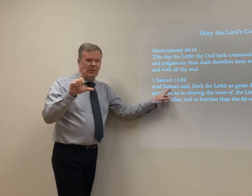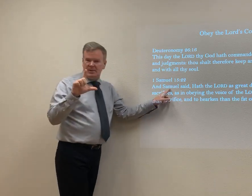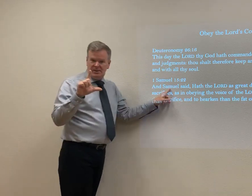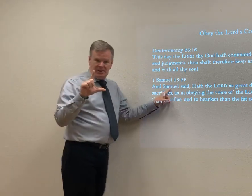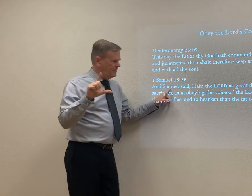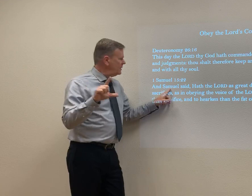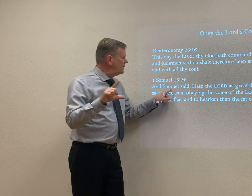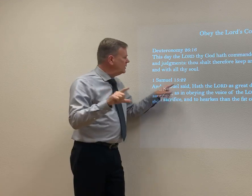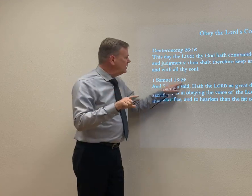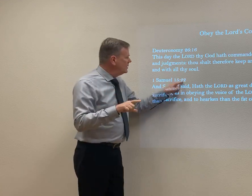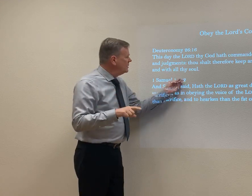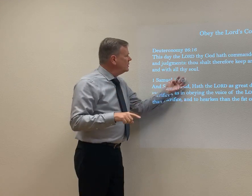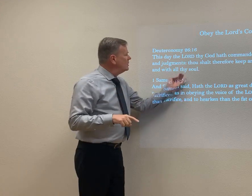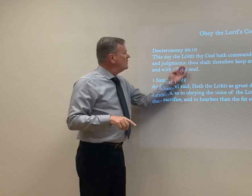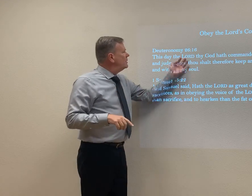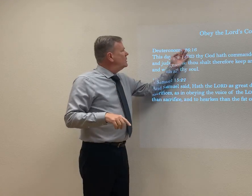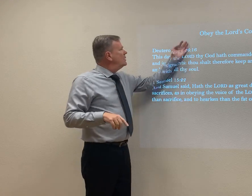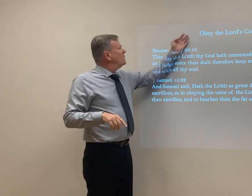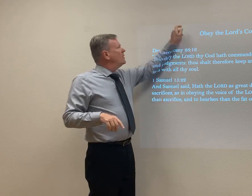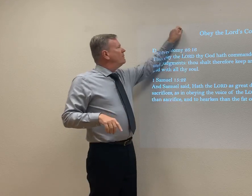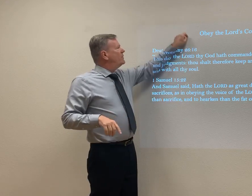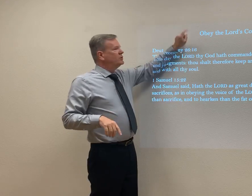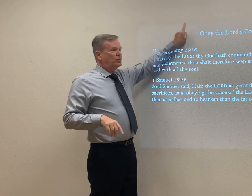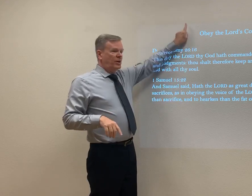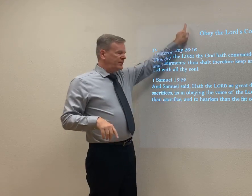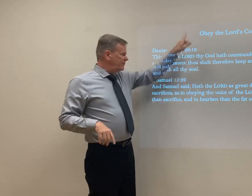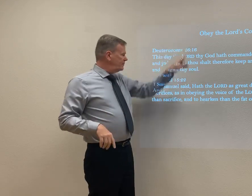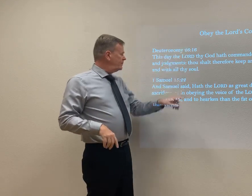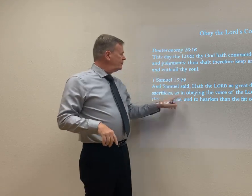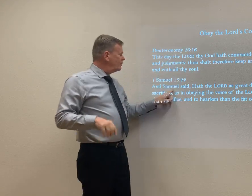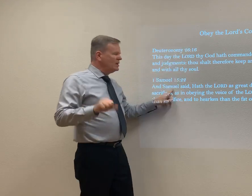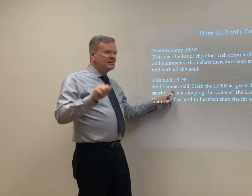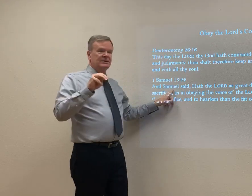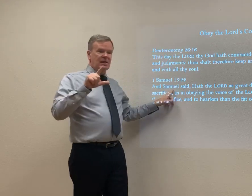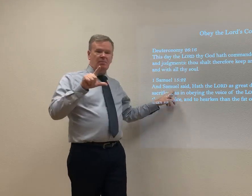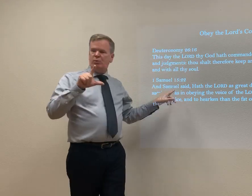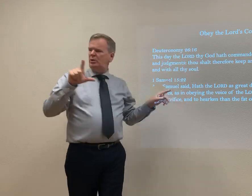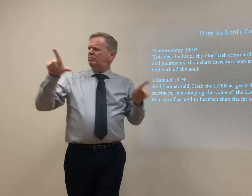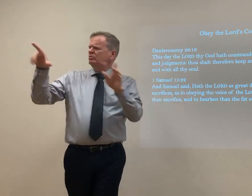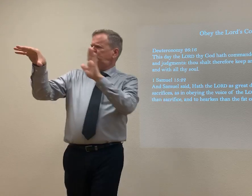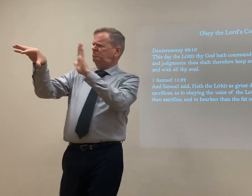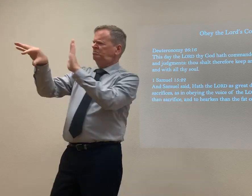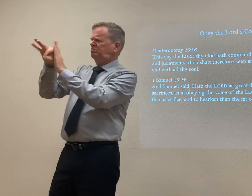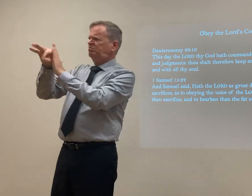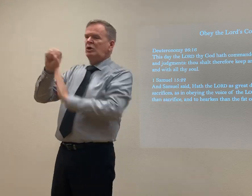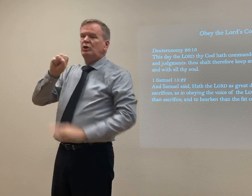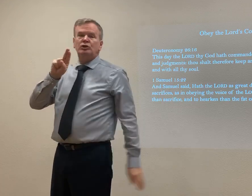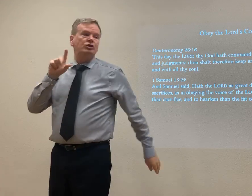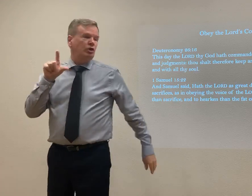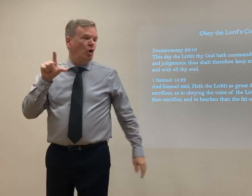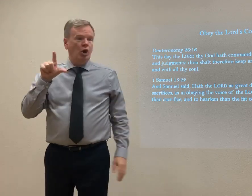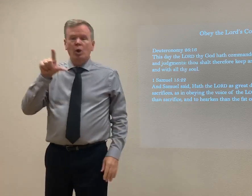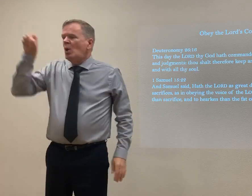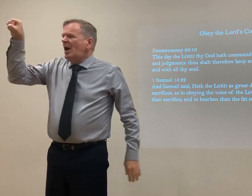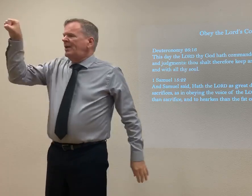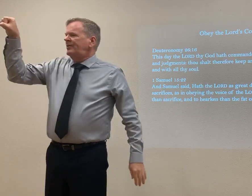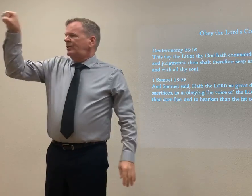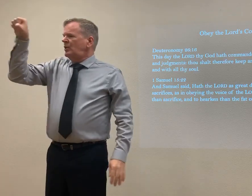If you look at Samuel, 1 Samuel 15, verse 22, you go back to verse 1, you understand that what's going on at this point is Samuel